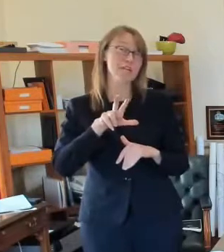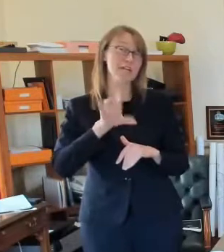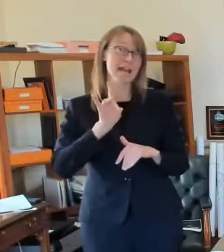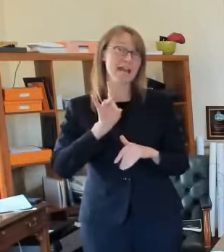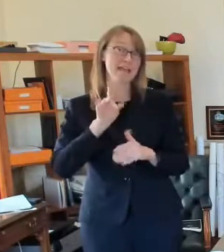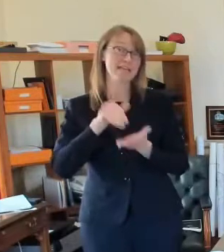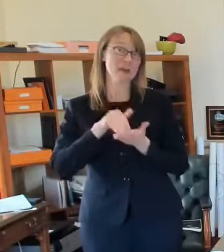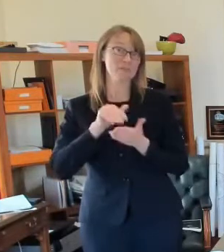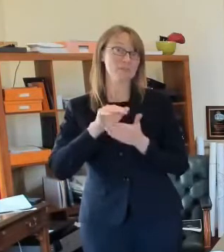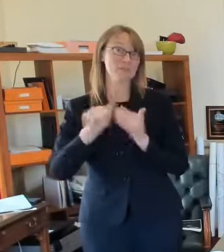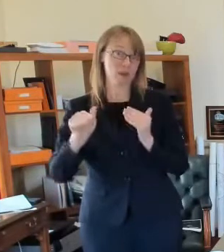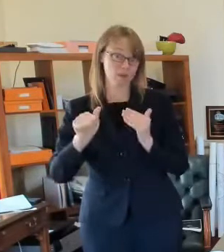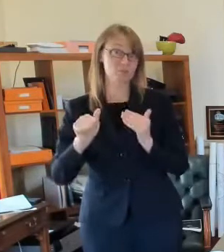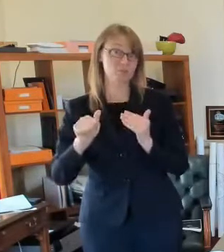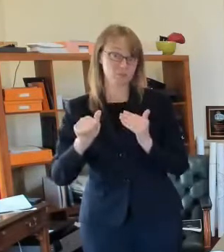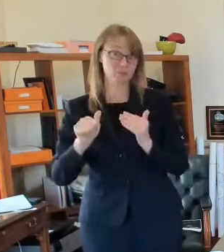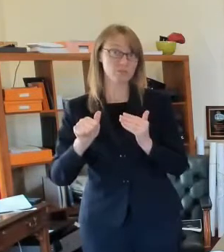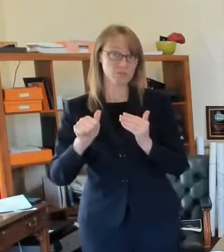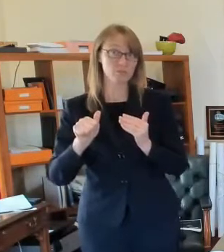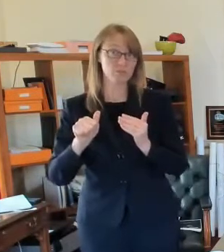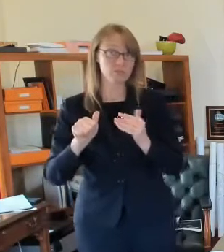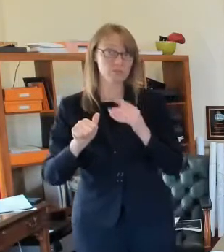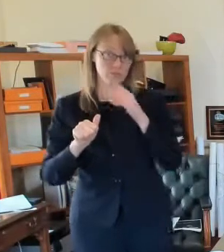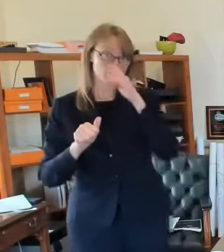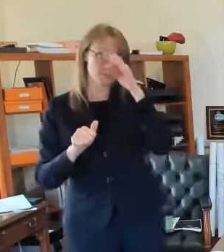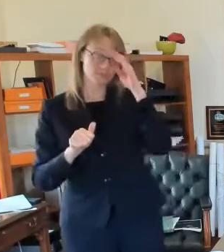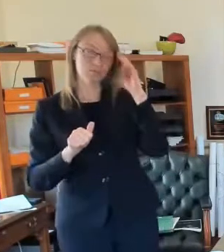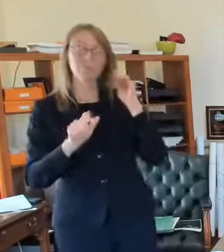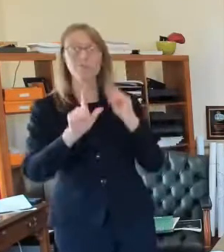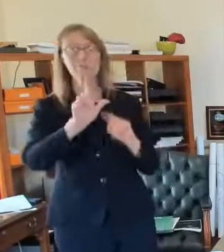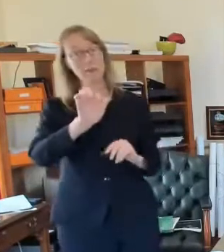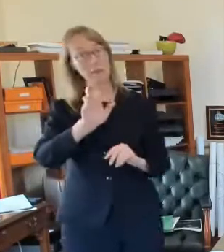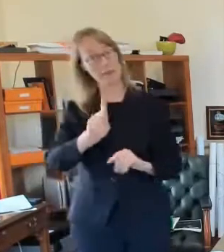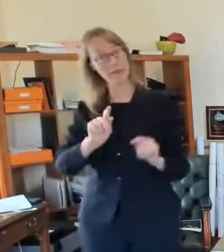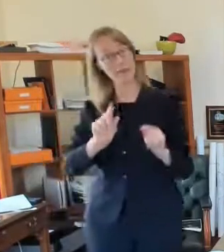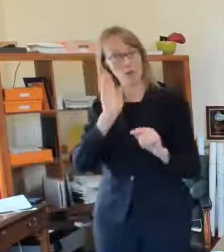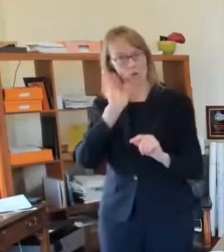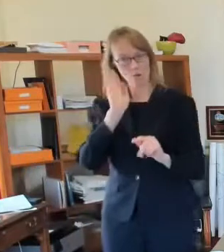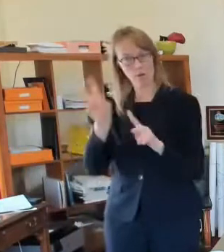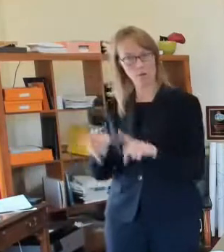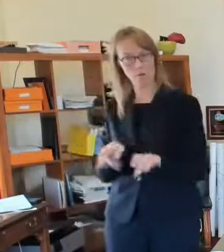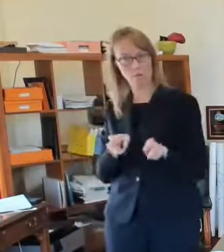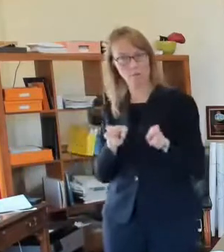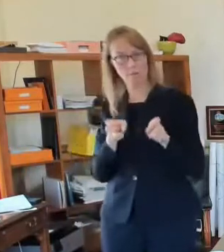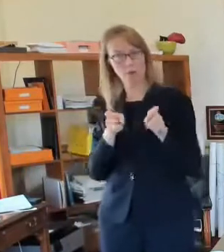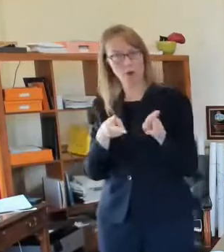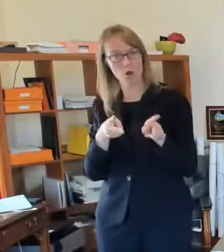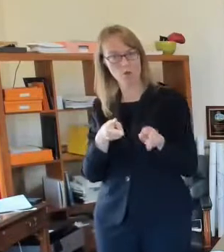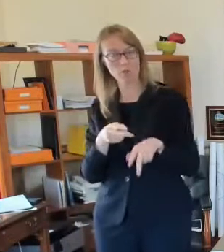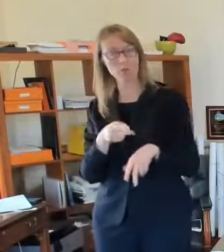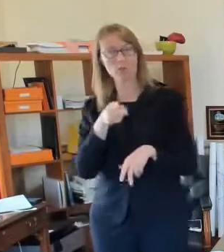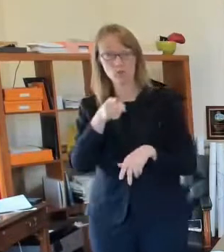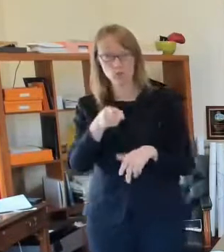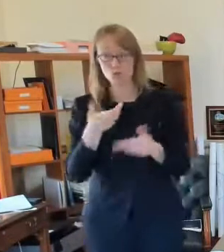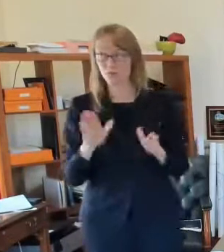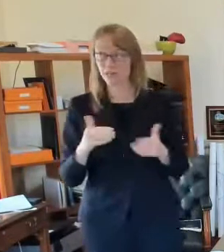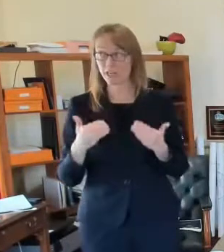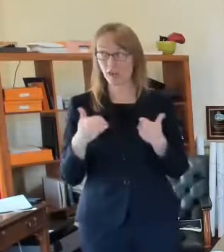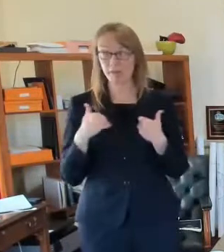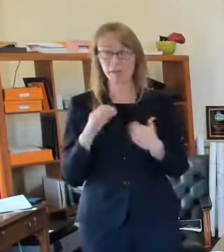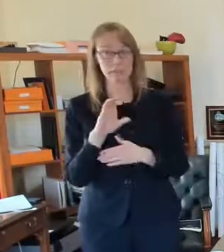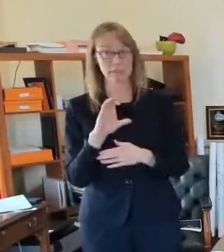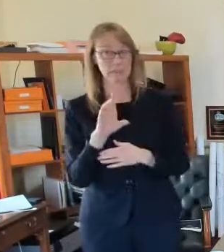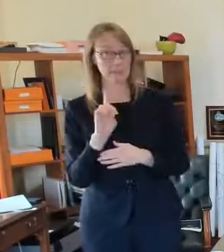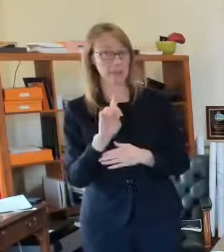think you can apply online we'll put the link online so if you have a cdl uh and need a job